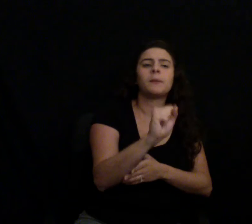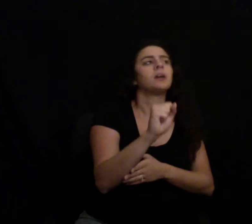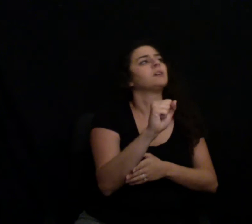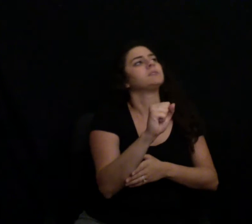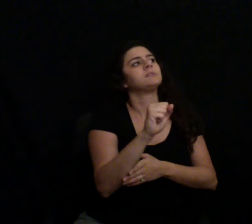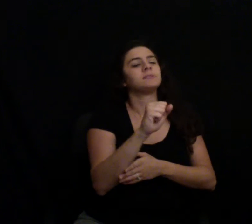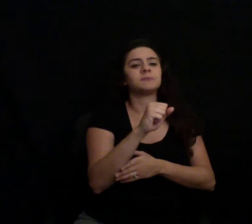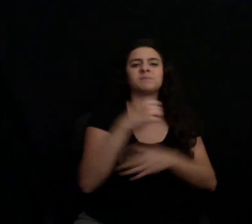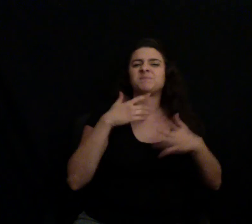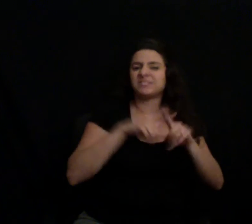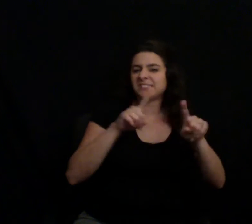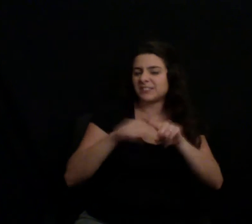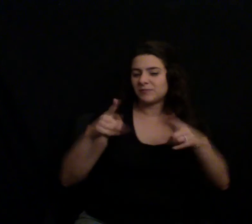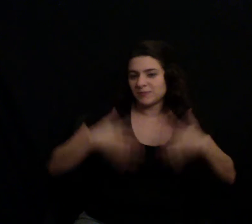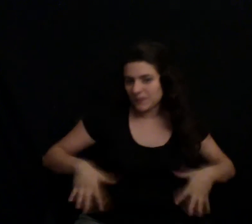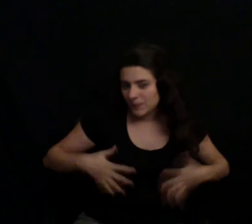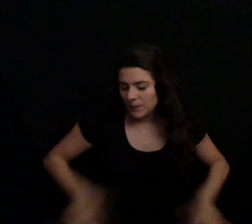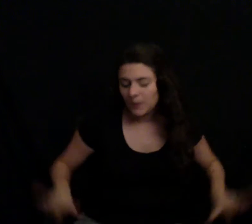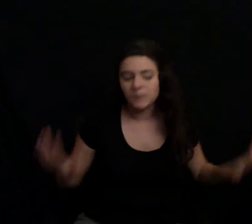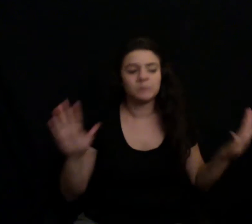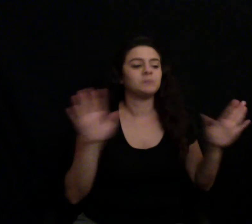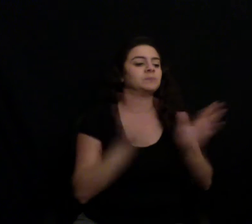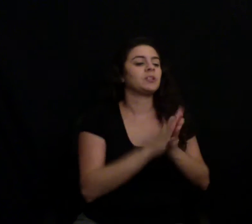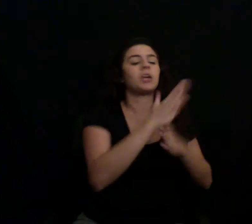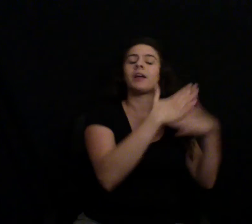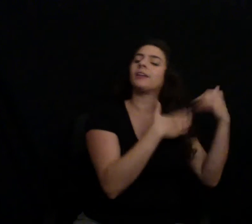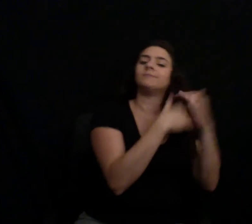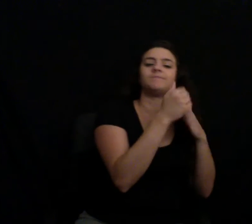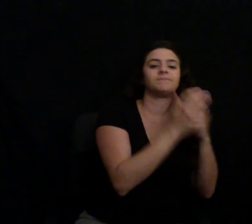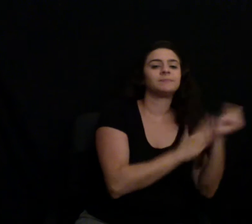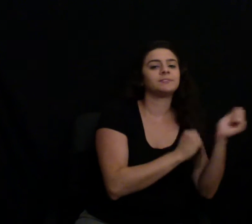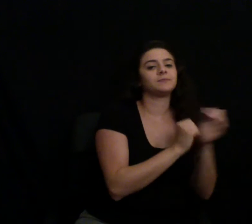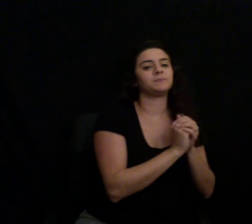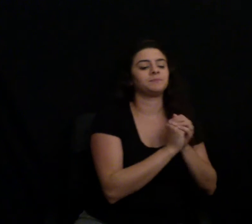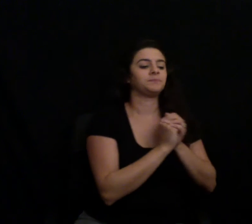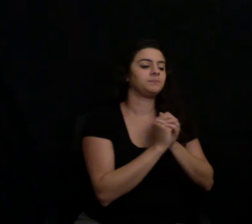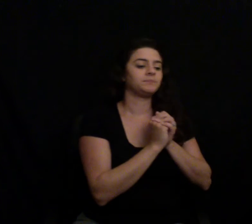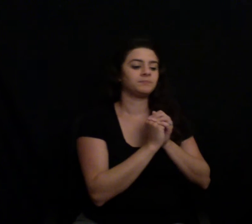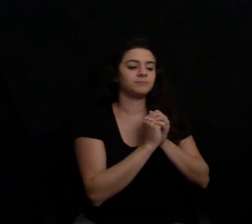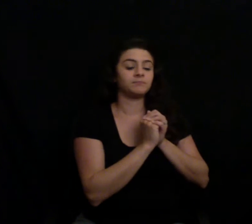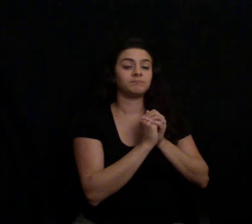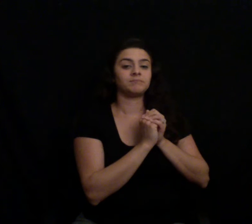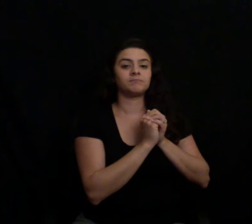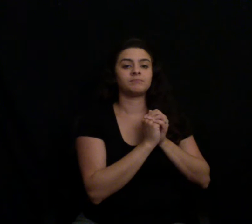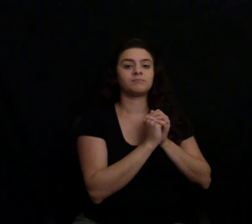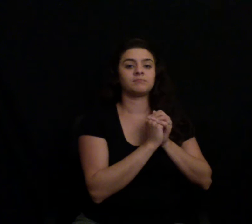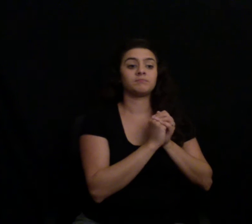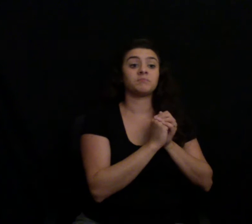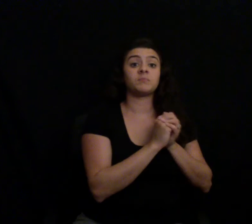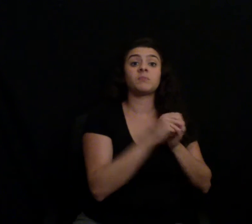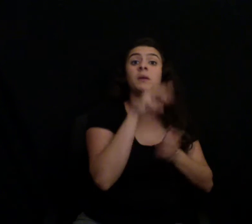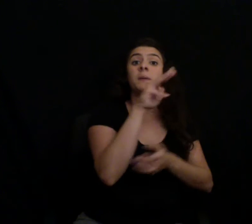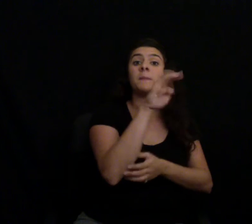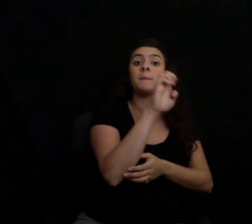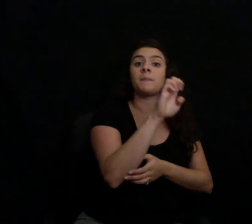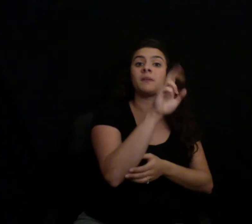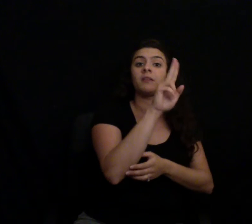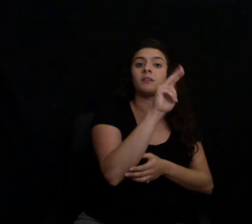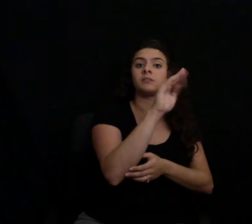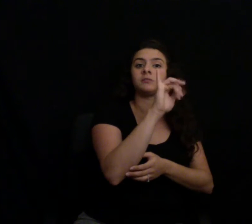more. There is nothing better than feeling a fresh air of them. It's true. Go to MeHundies.com slash upload it, and you can